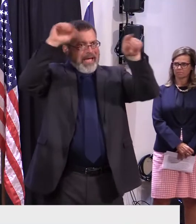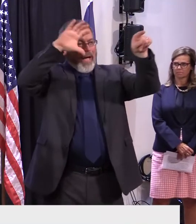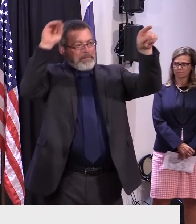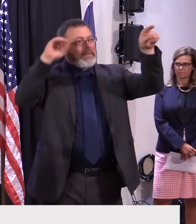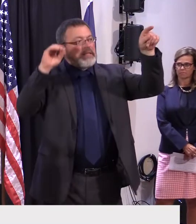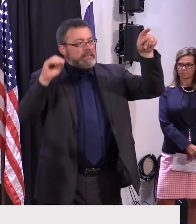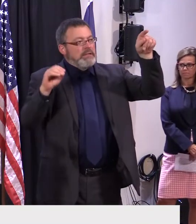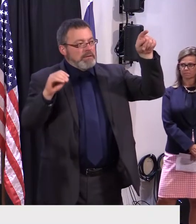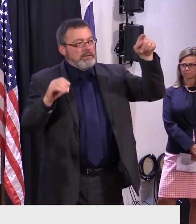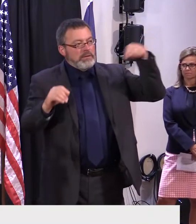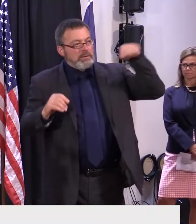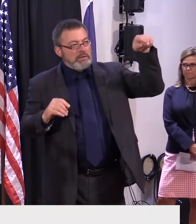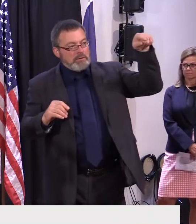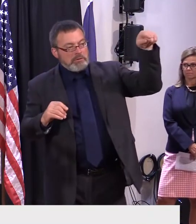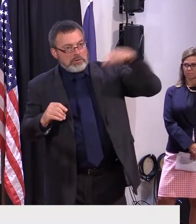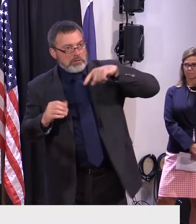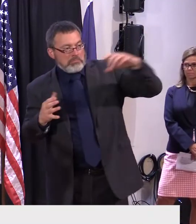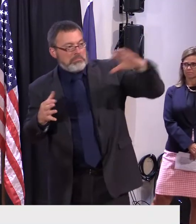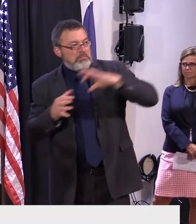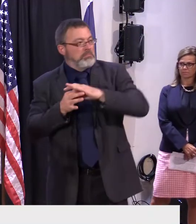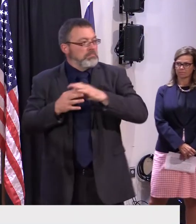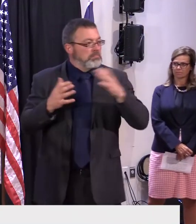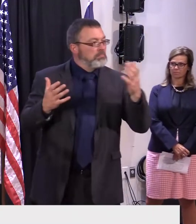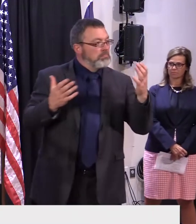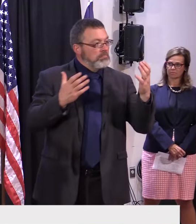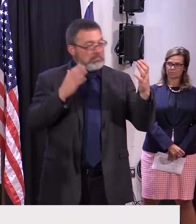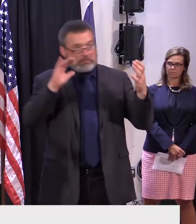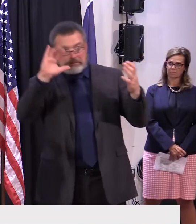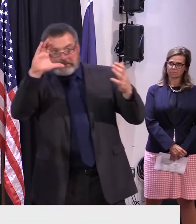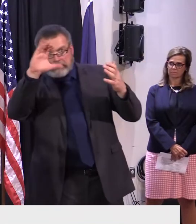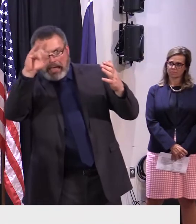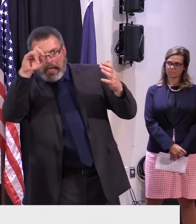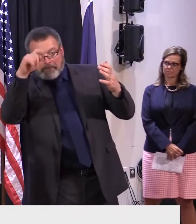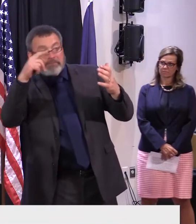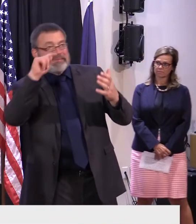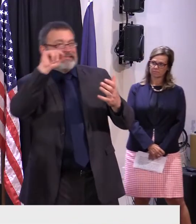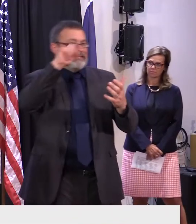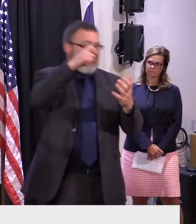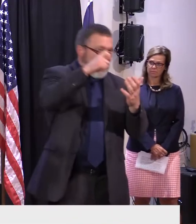and all the tax advantages and so forth there,